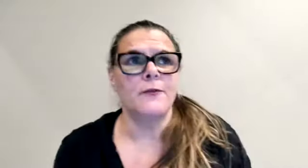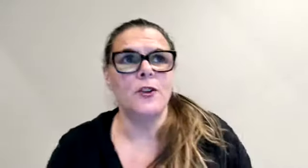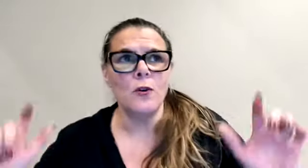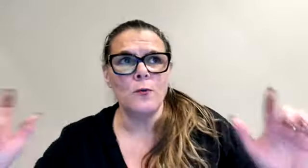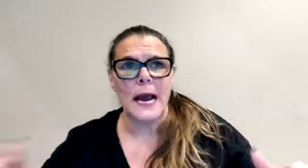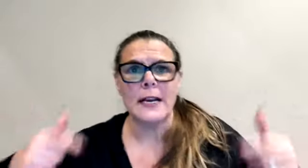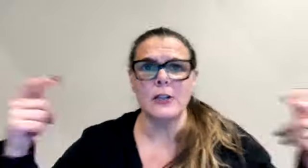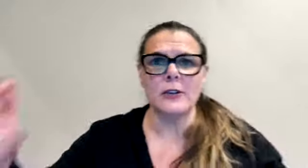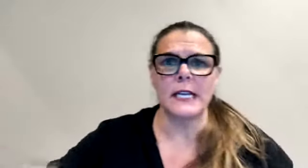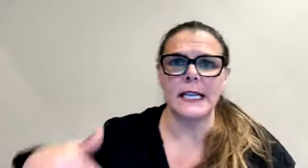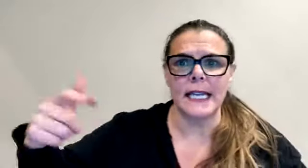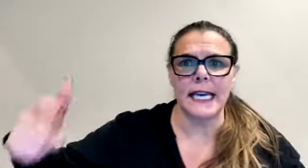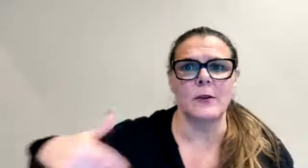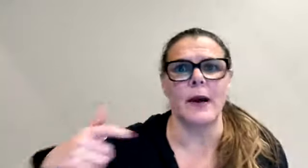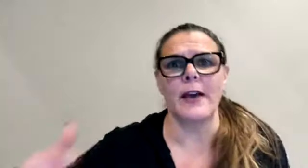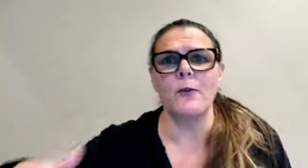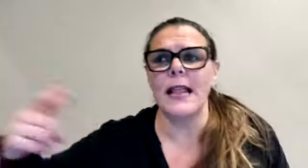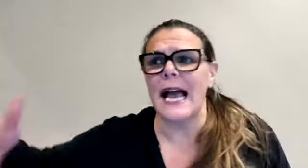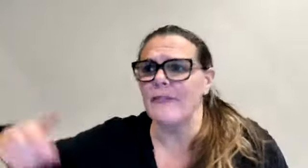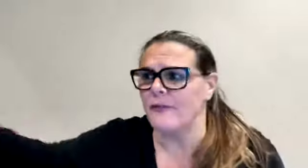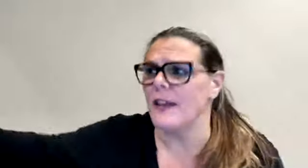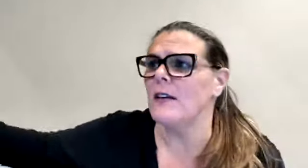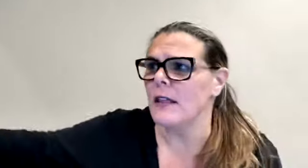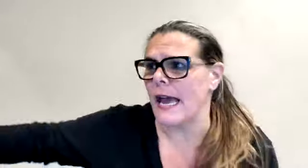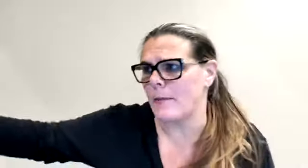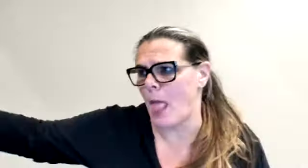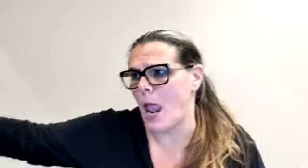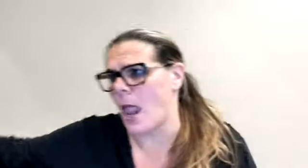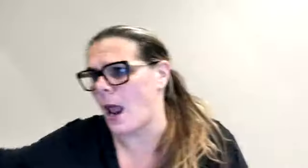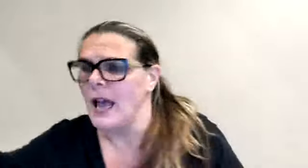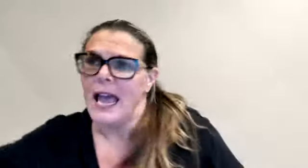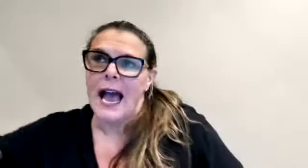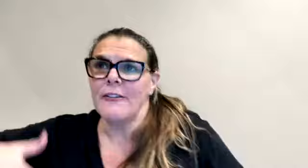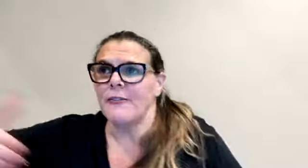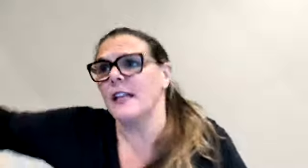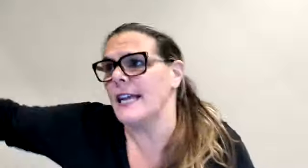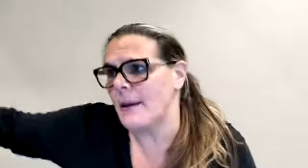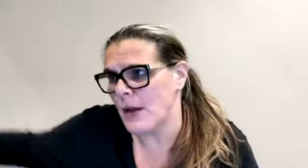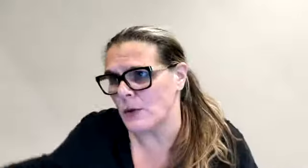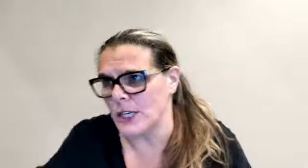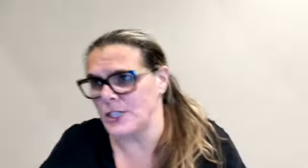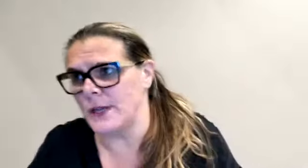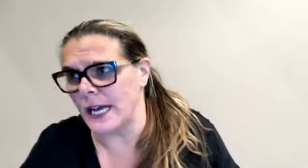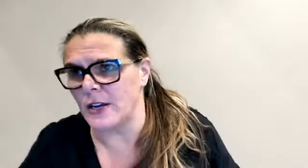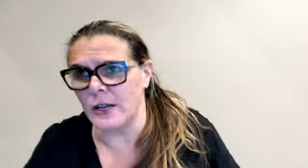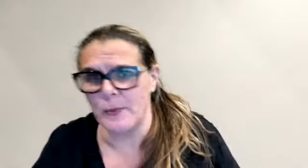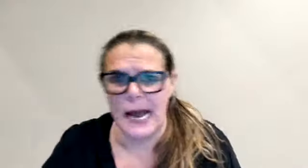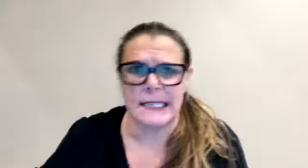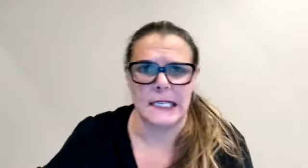you regularly lead with, well, I feel like blah, blah, blah, blah. I feel like I'm not really doing that good in practice.